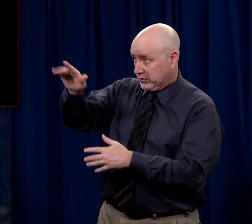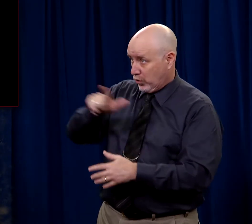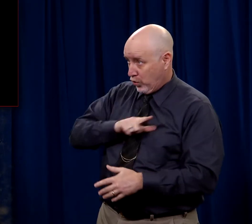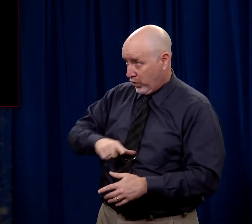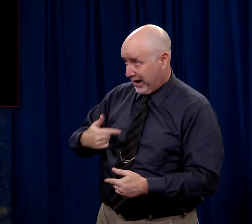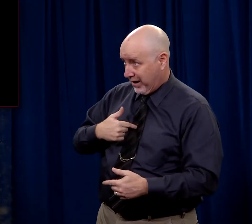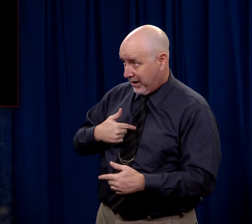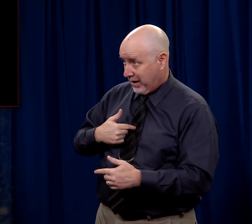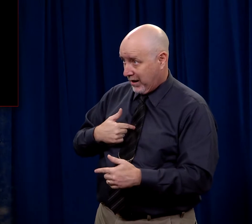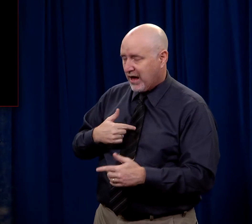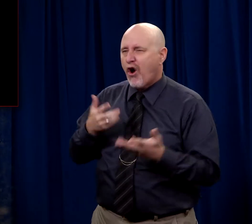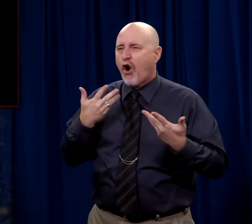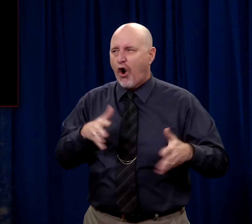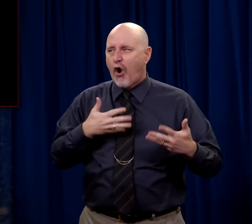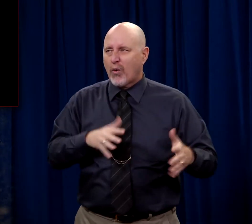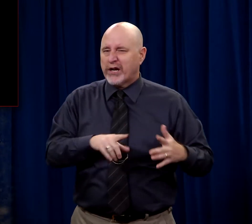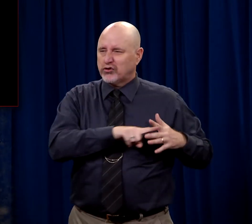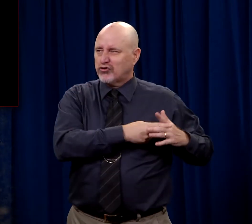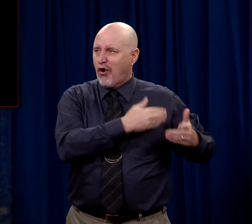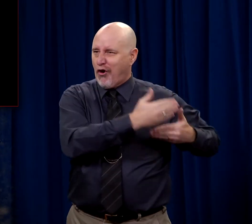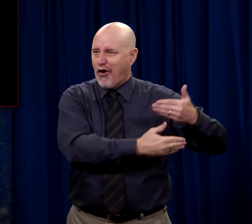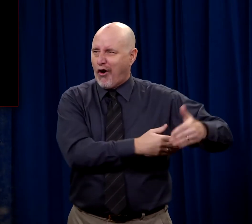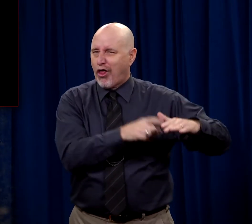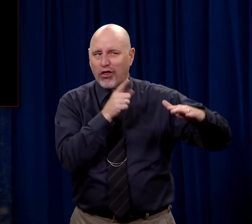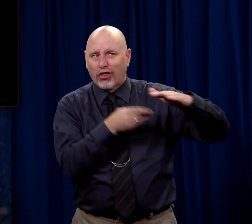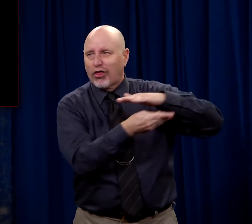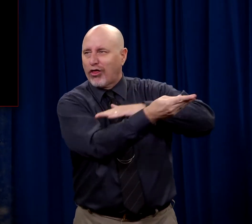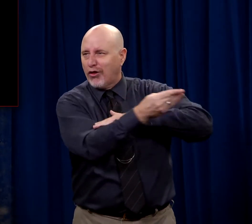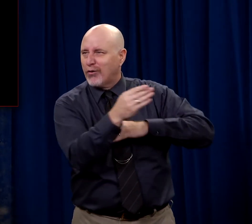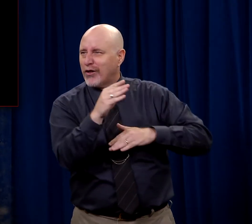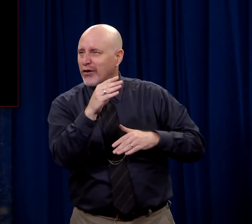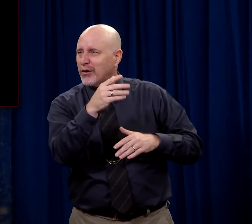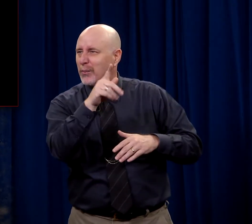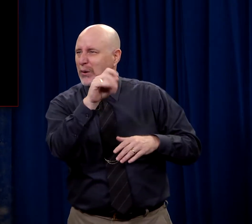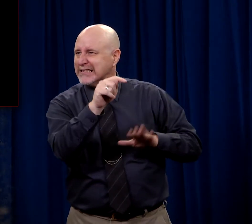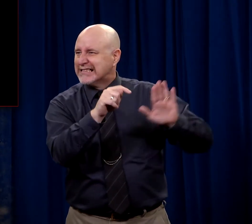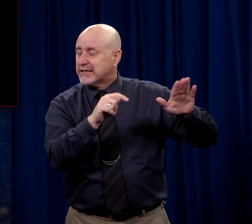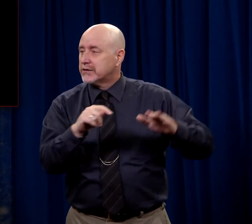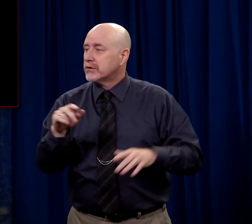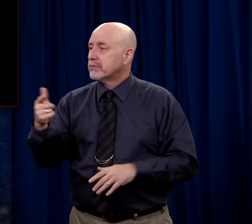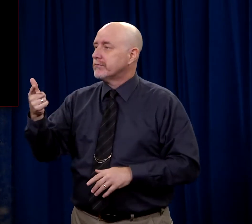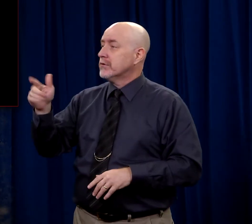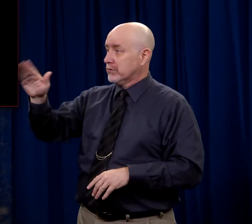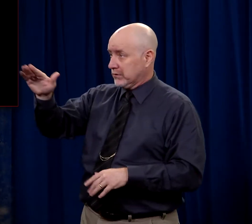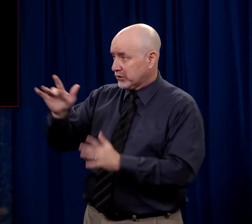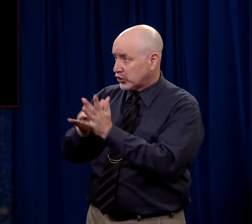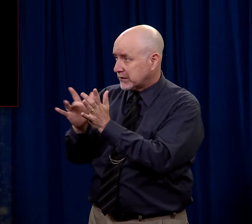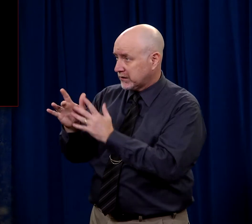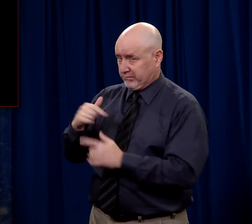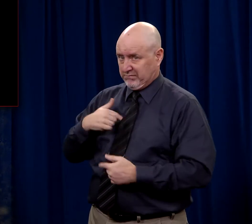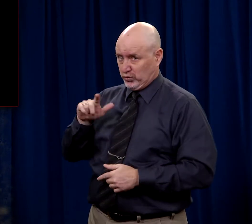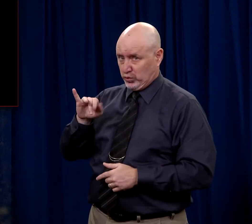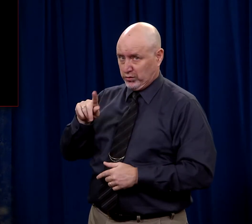Judas, who already had begun his betrayal. And Judas said to Jesus,